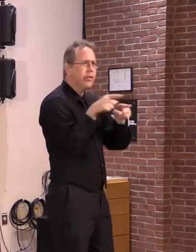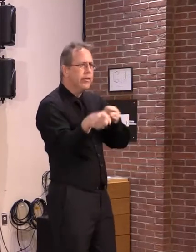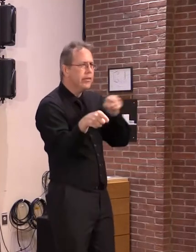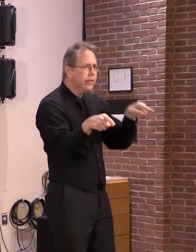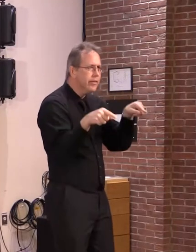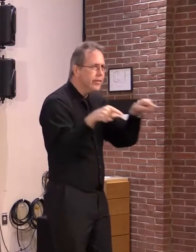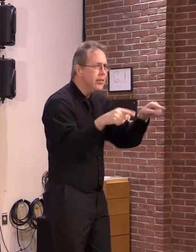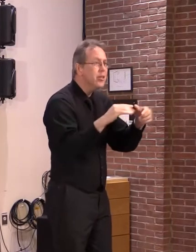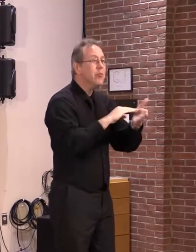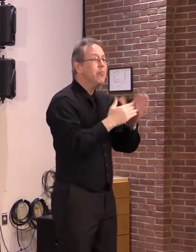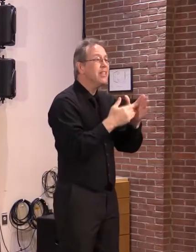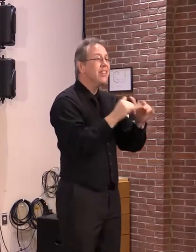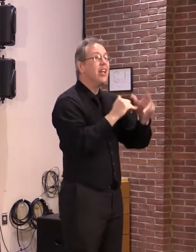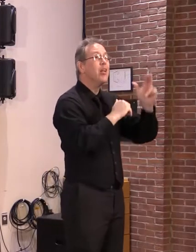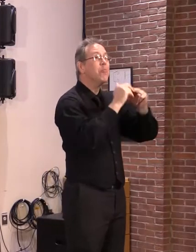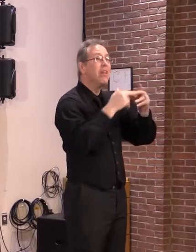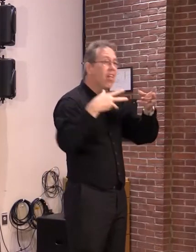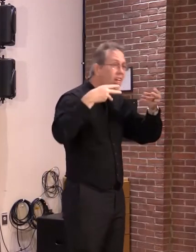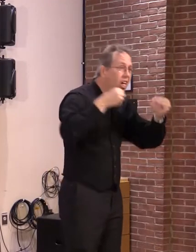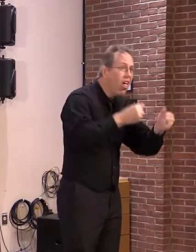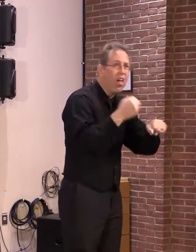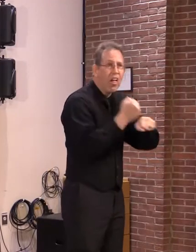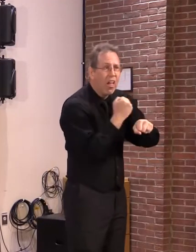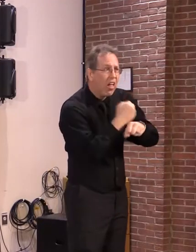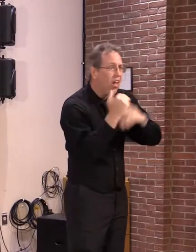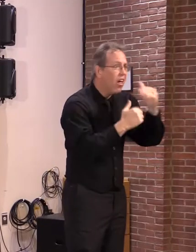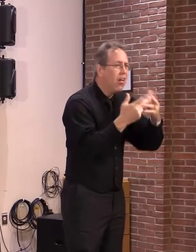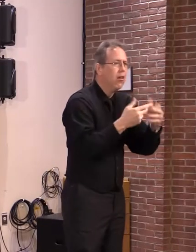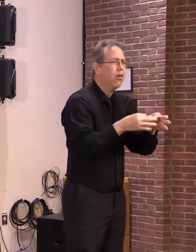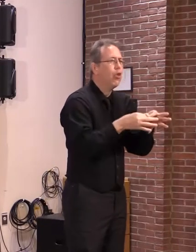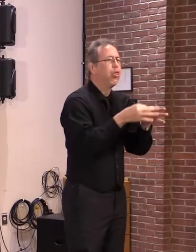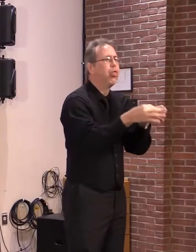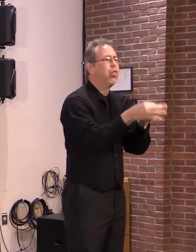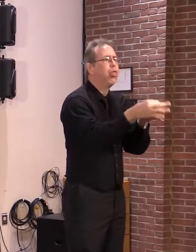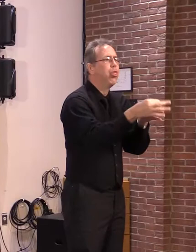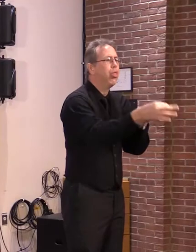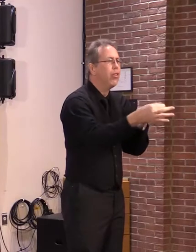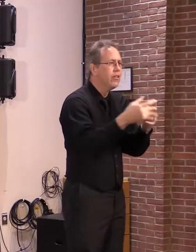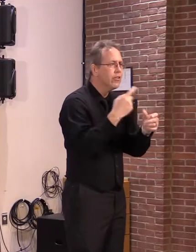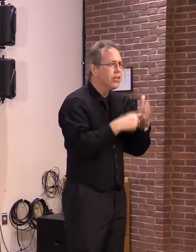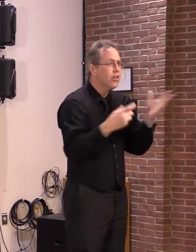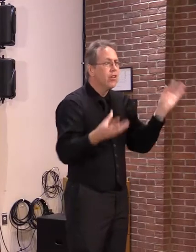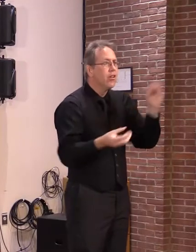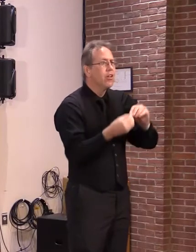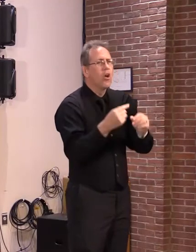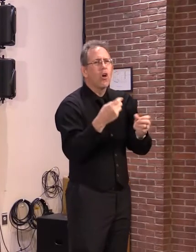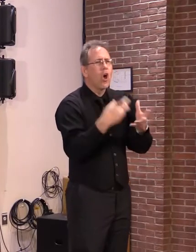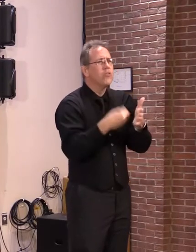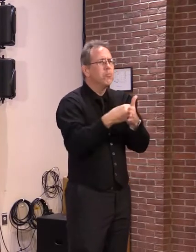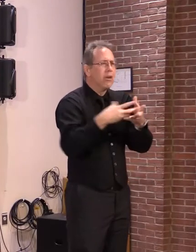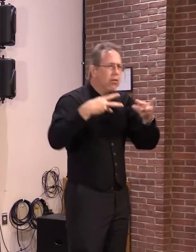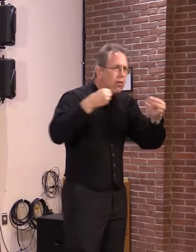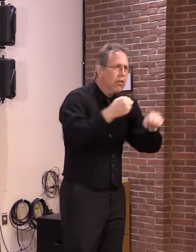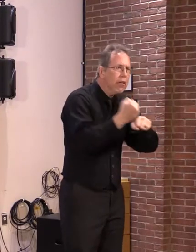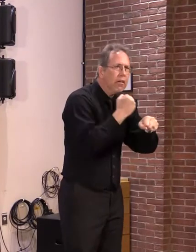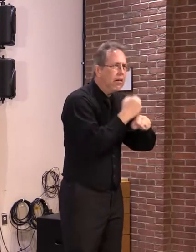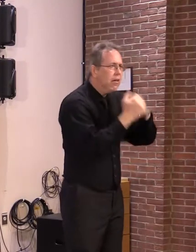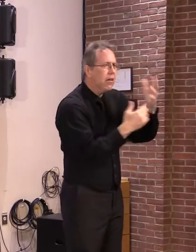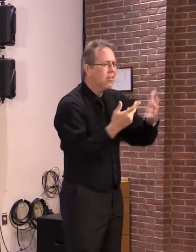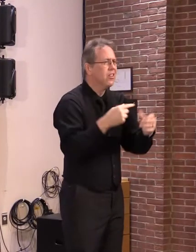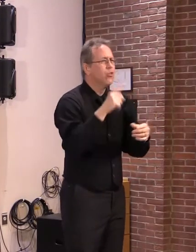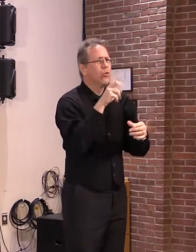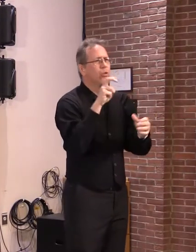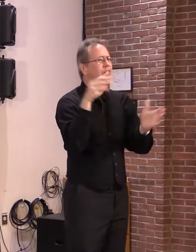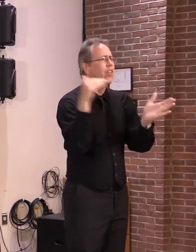fees, but spend what can easily be hundreds of thousands of dollars defending that permit with the professionals, the